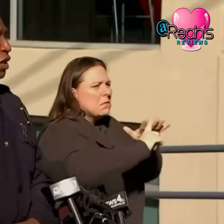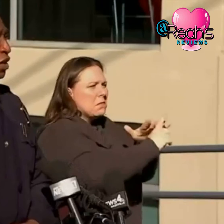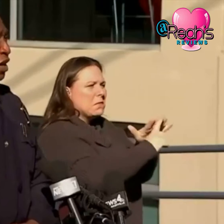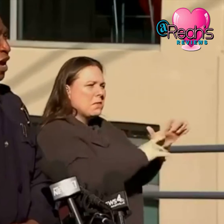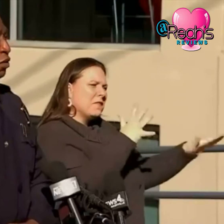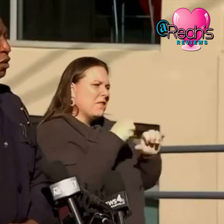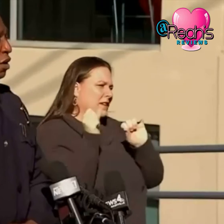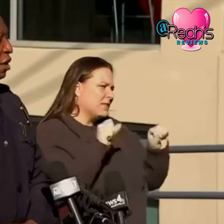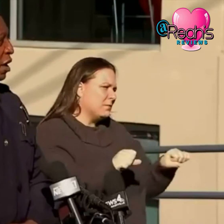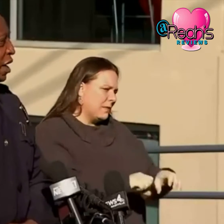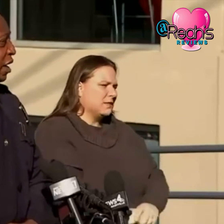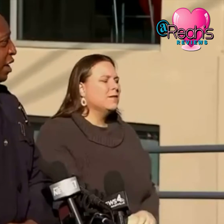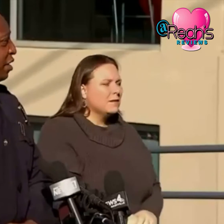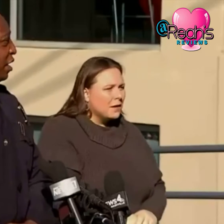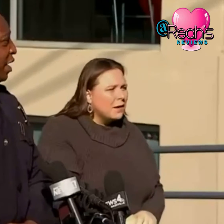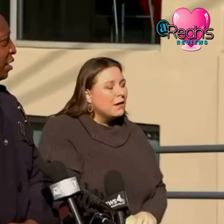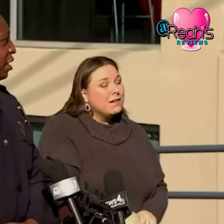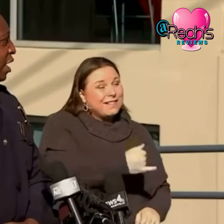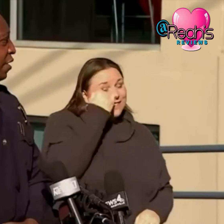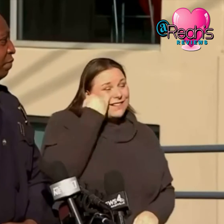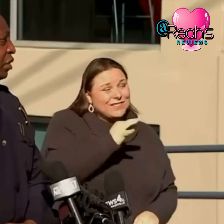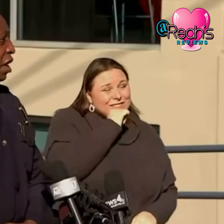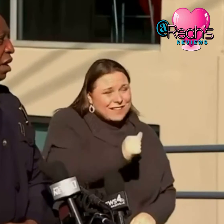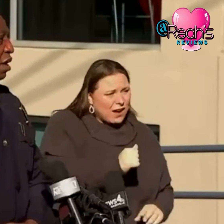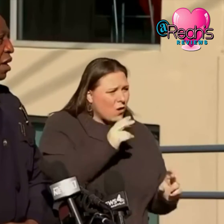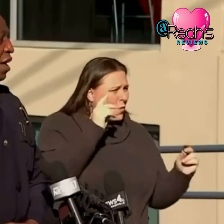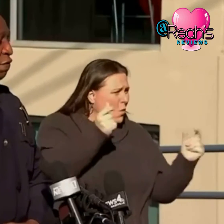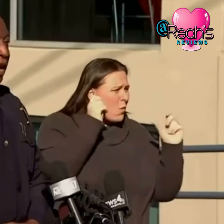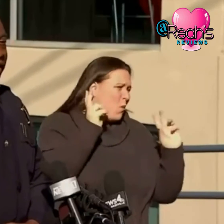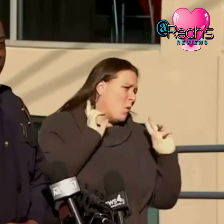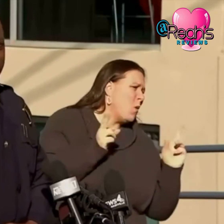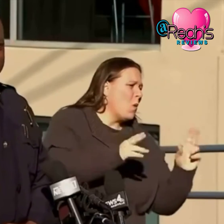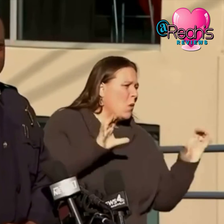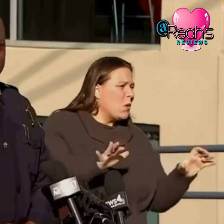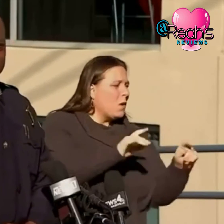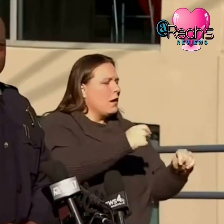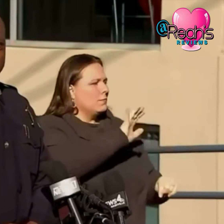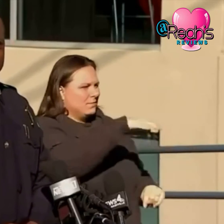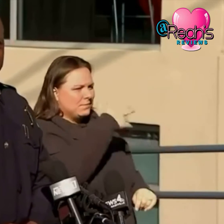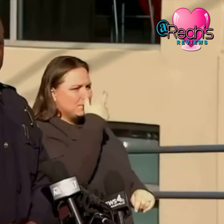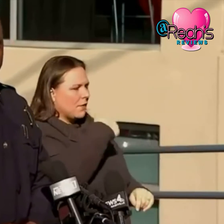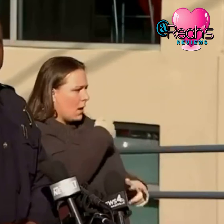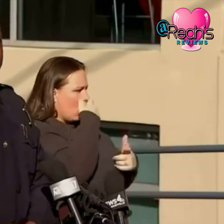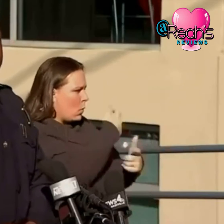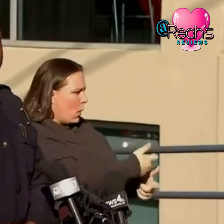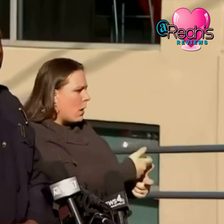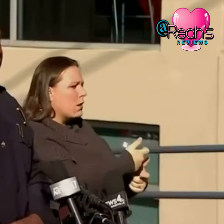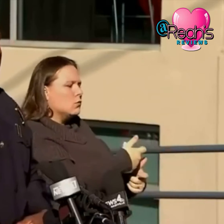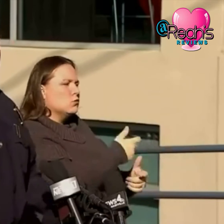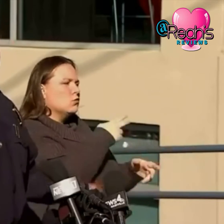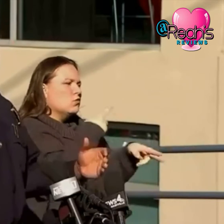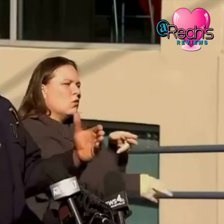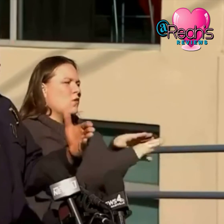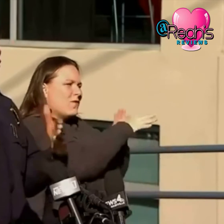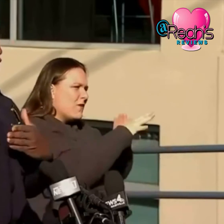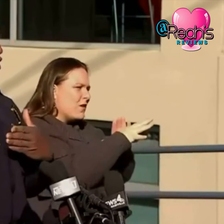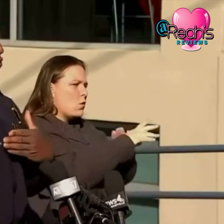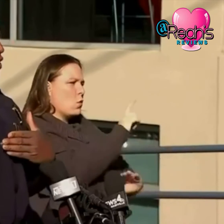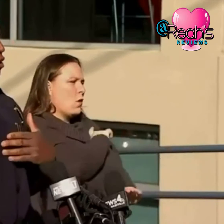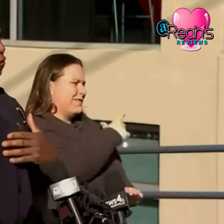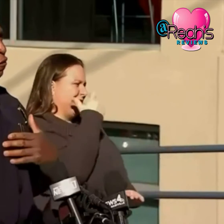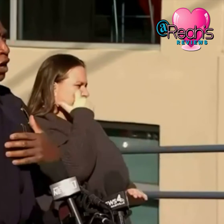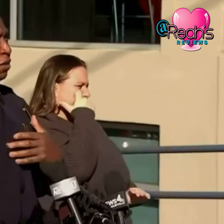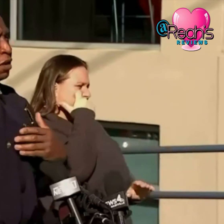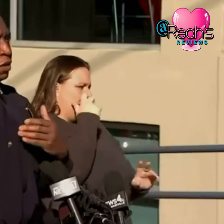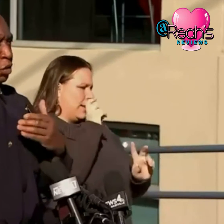evacuated and out and had they not done that uh in fact i watched a short video of an officer that had just moved out